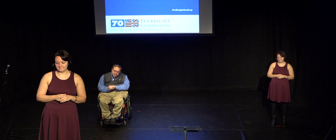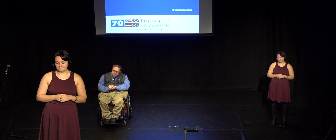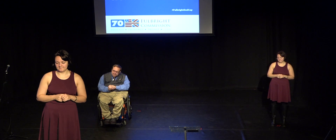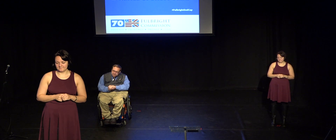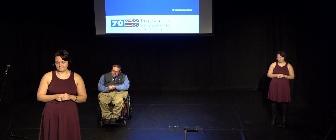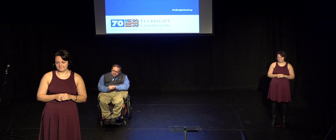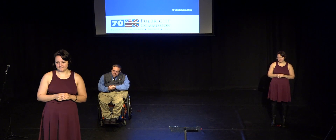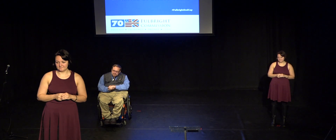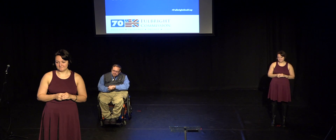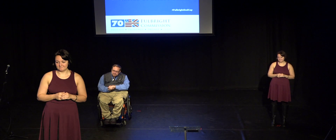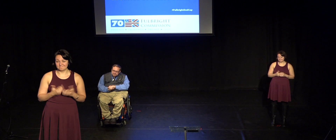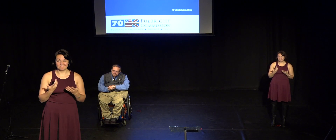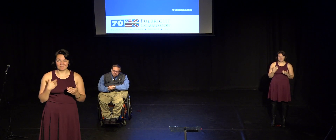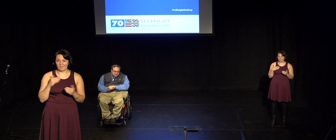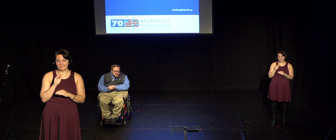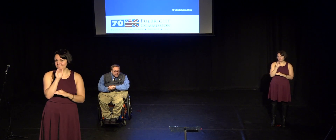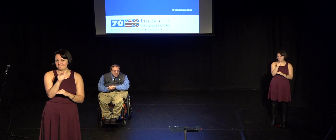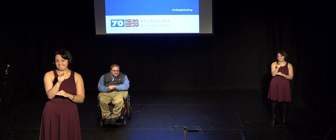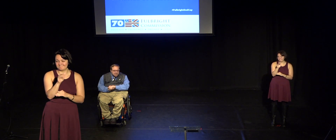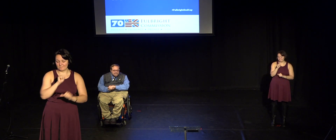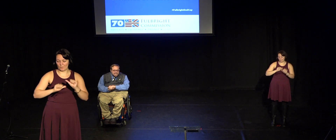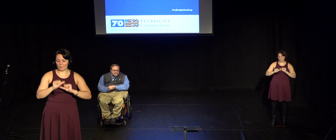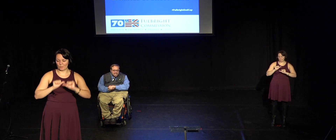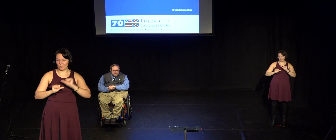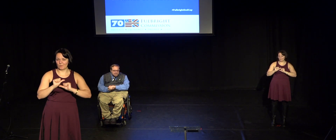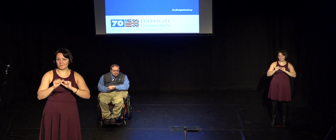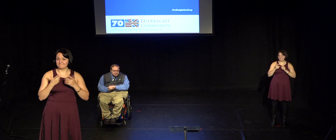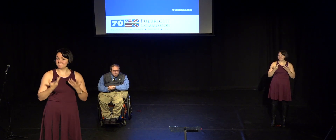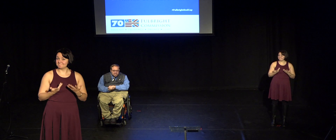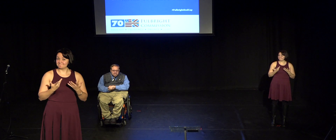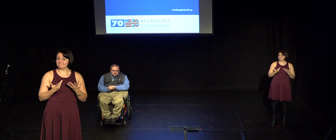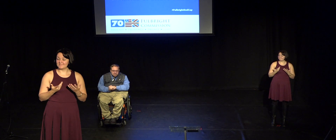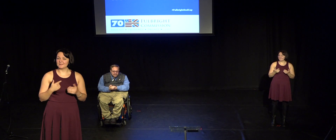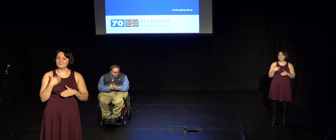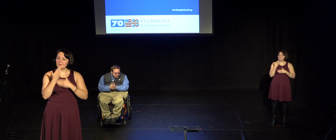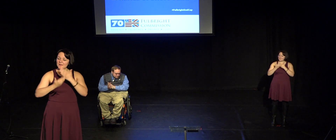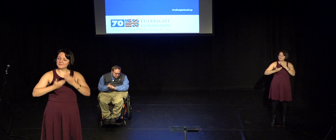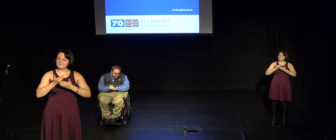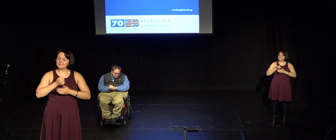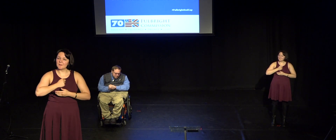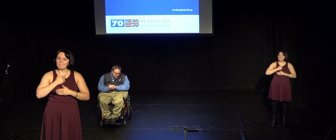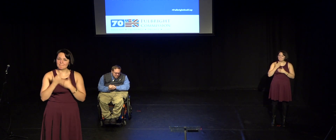But I think I'm a little bit ahead of myself. Today is about telling tales, so I'll start with mine.